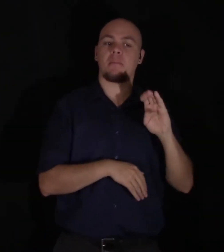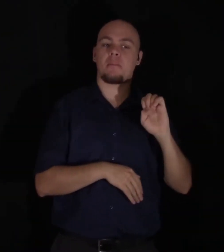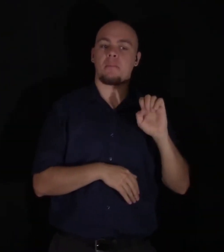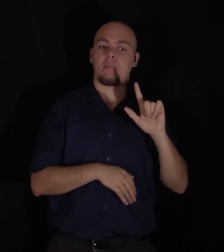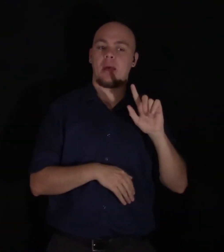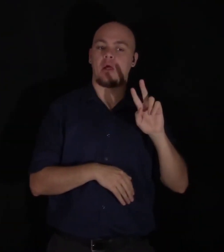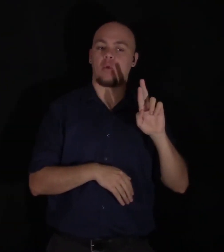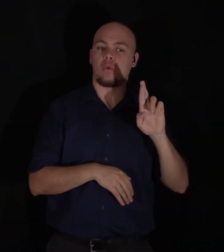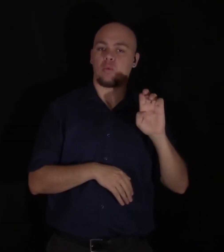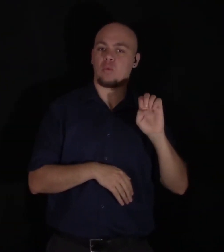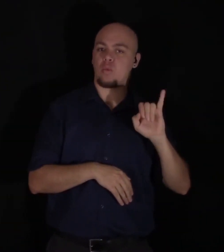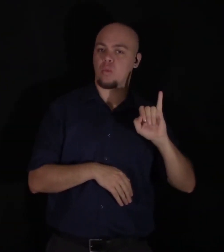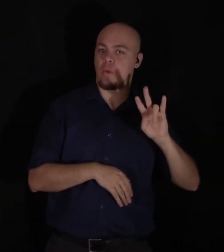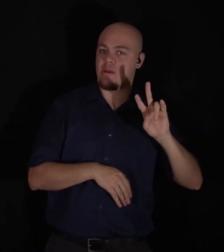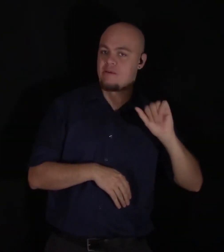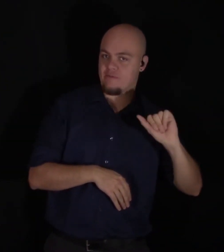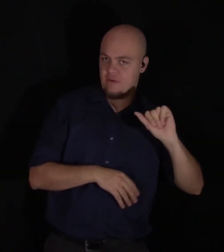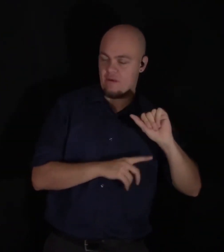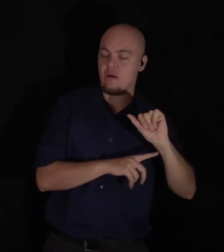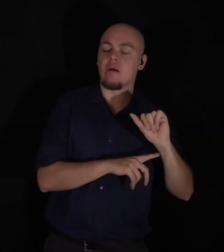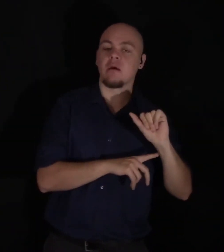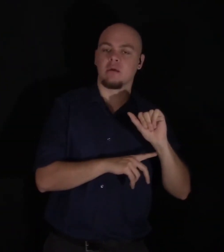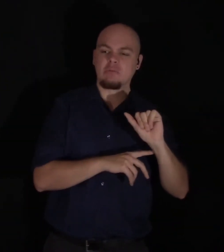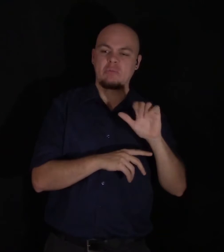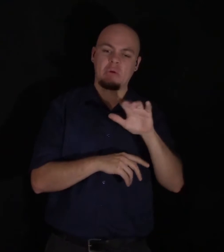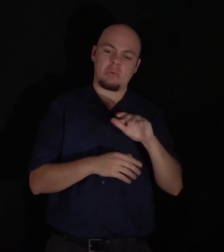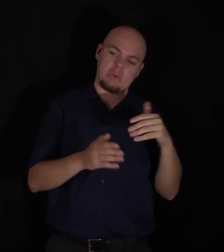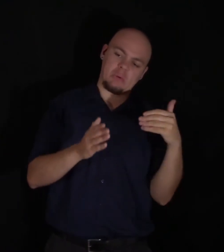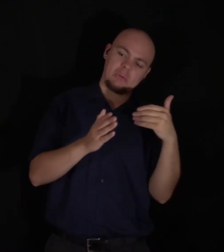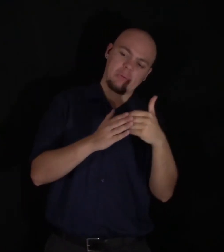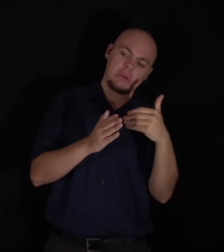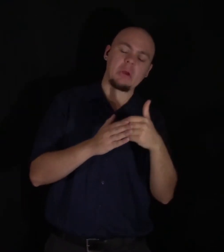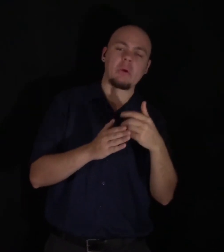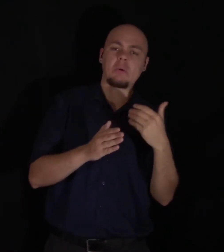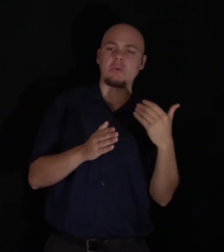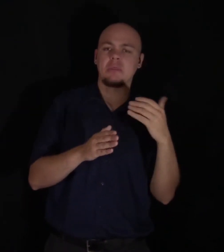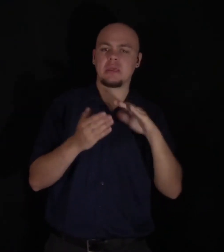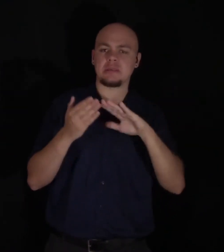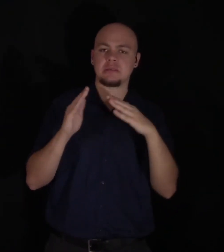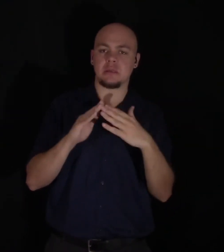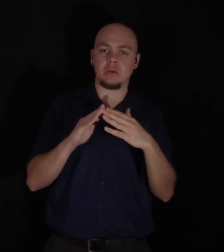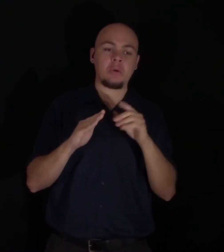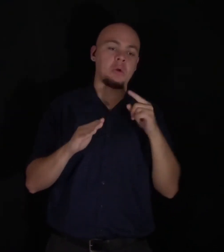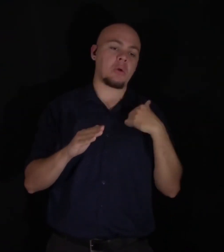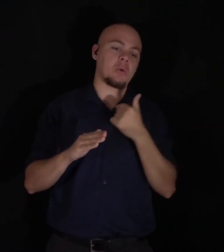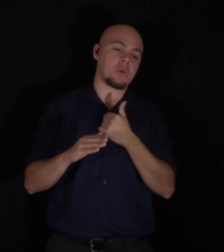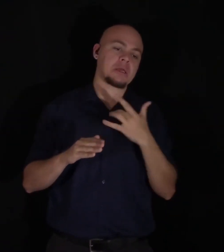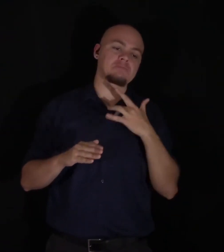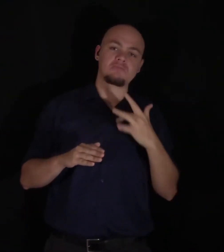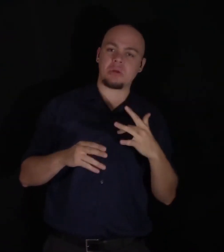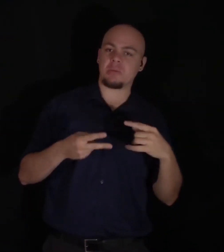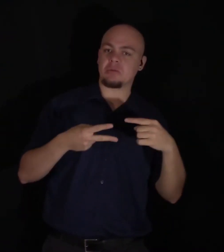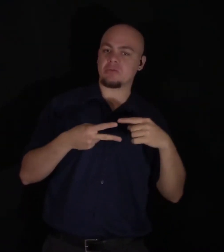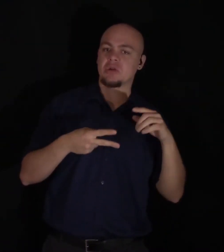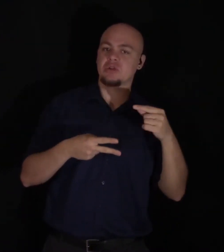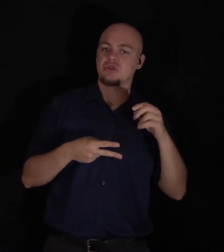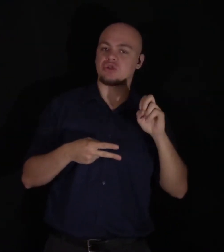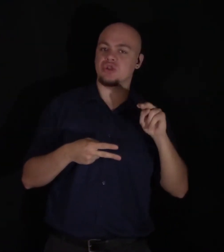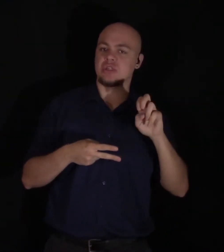rather more than a league from the city. We resided principally in the latter, and the lives of my parents were passed in considerable